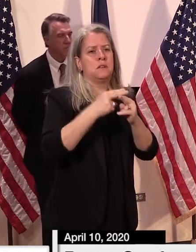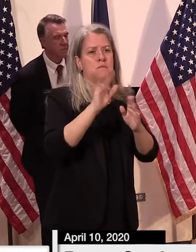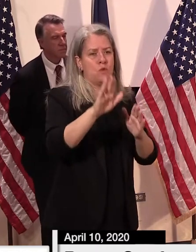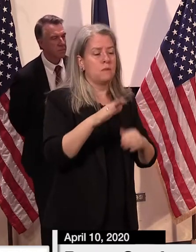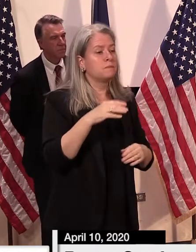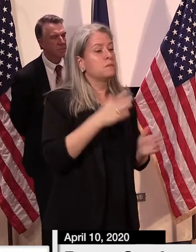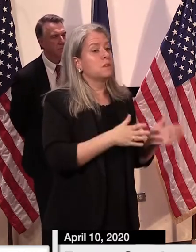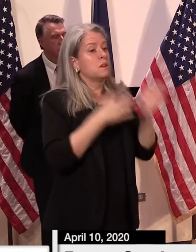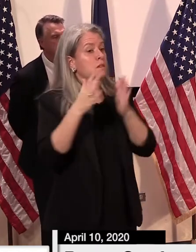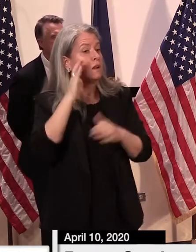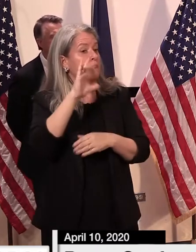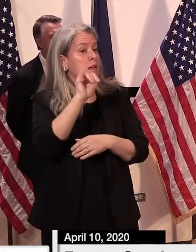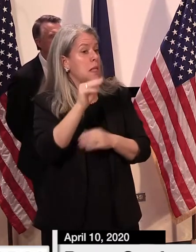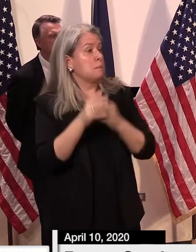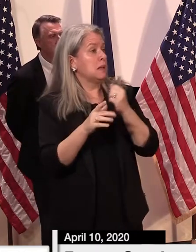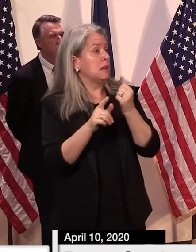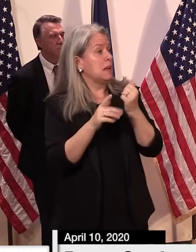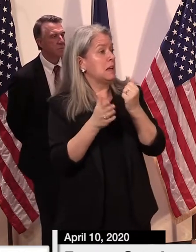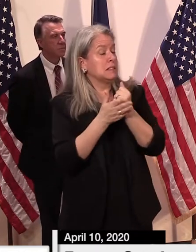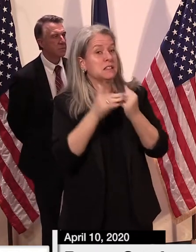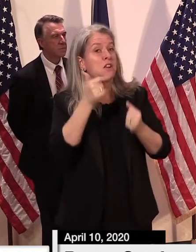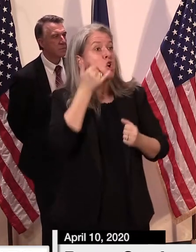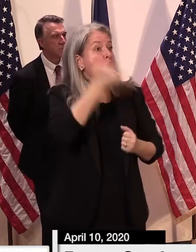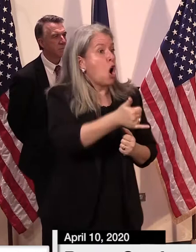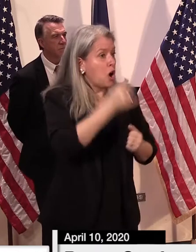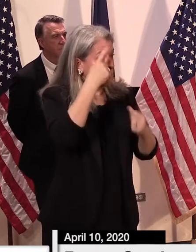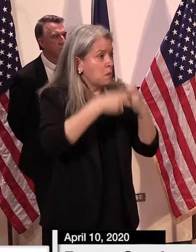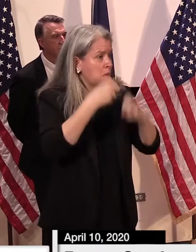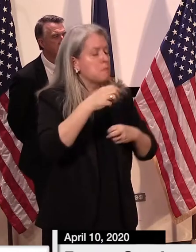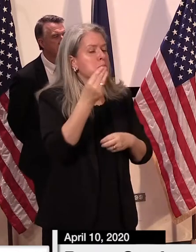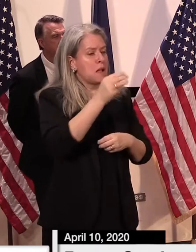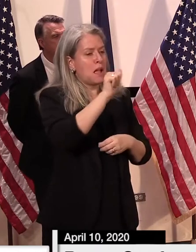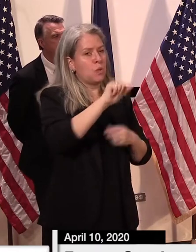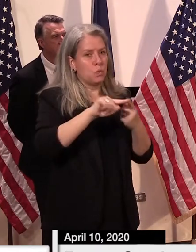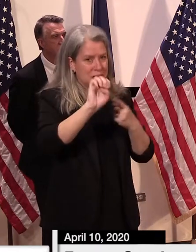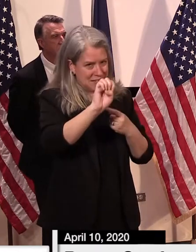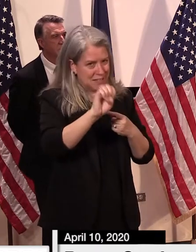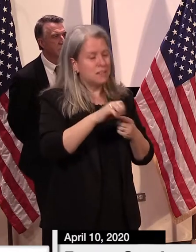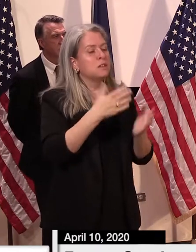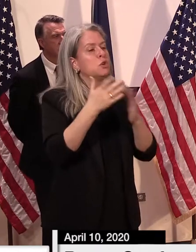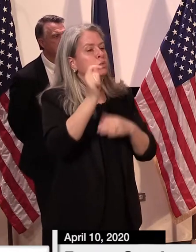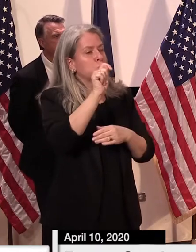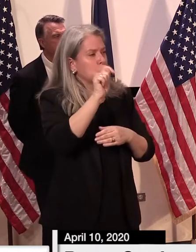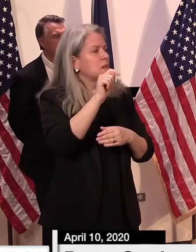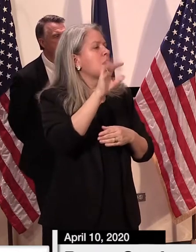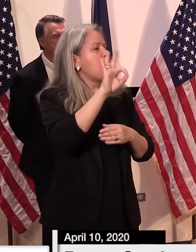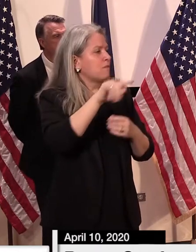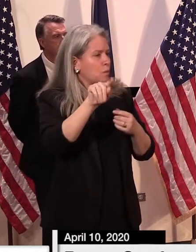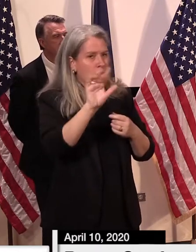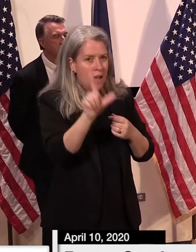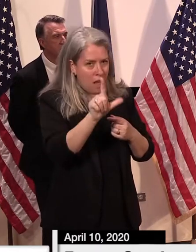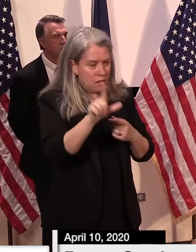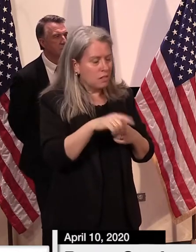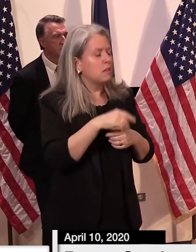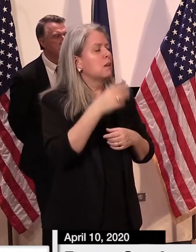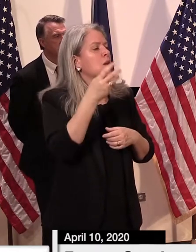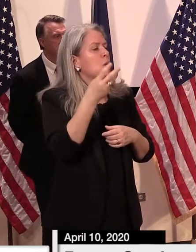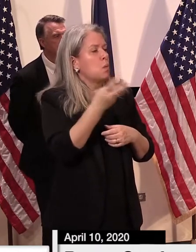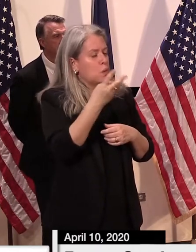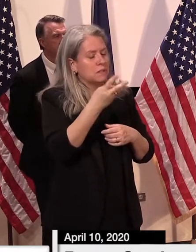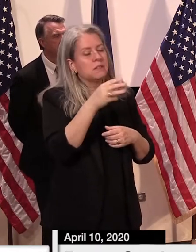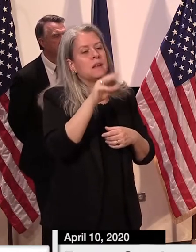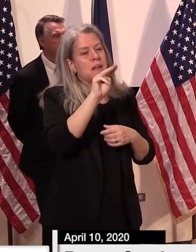following schedule of Monday, A through E. Tuesday, F through L. Wednesday,